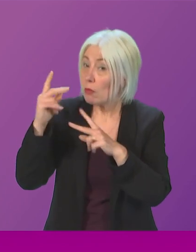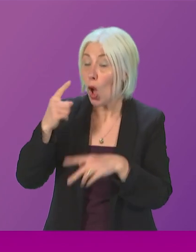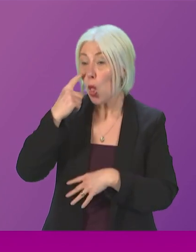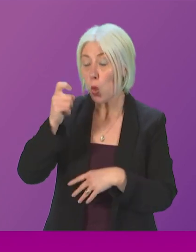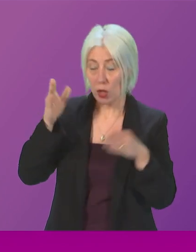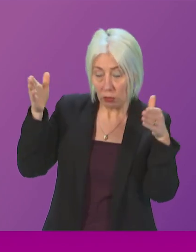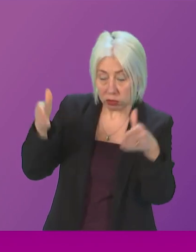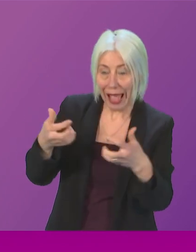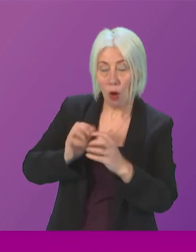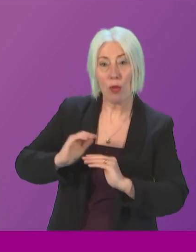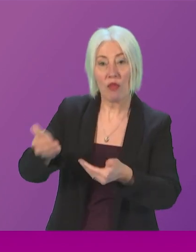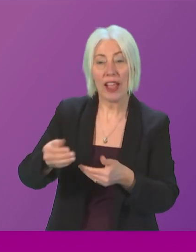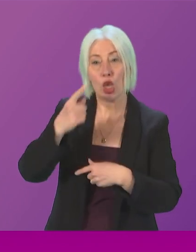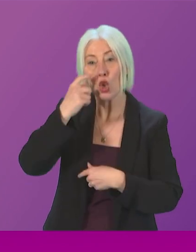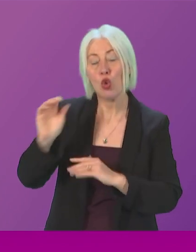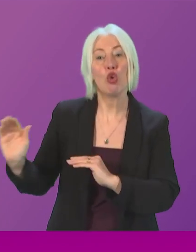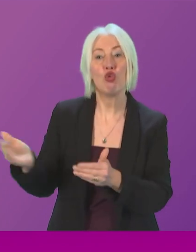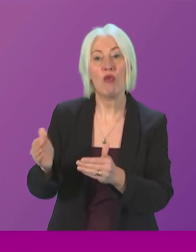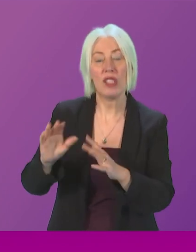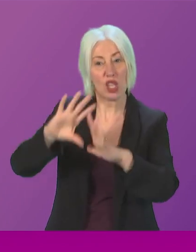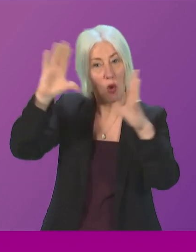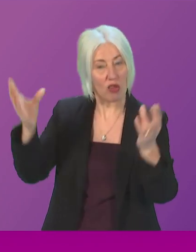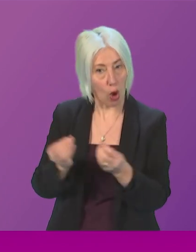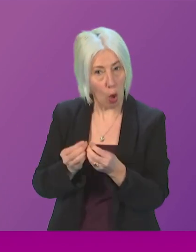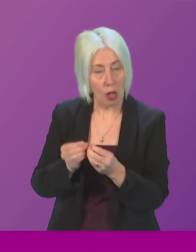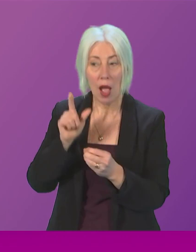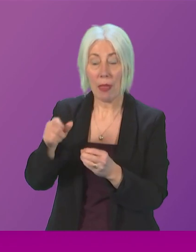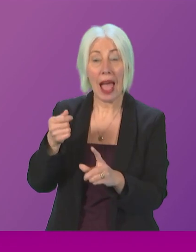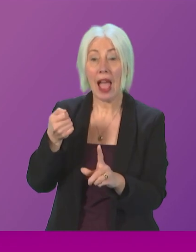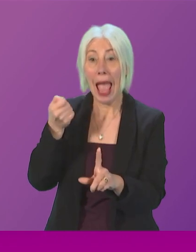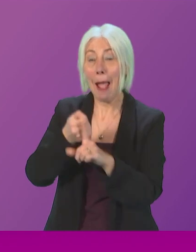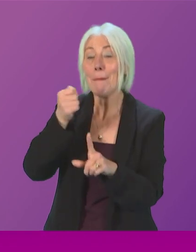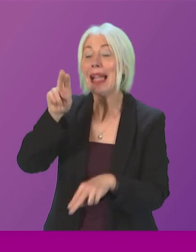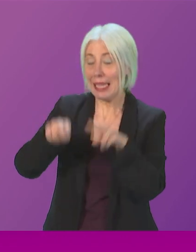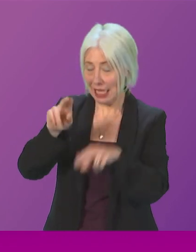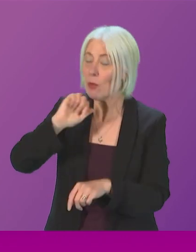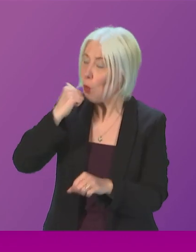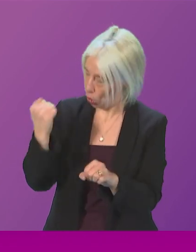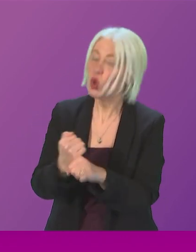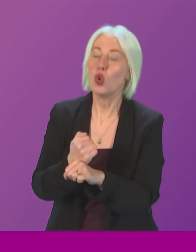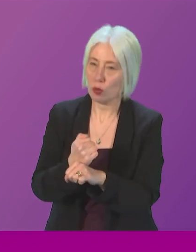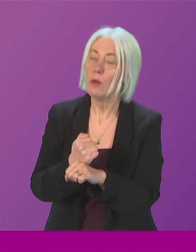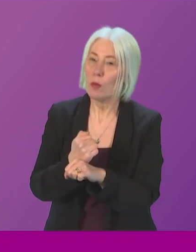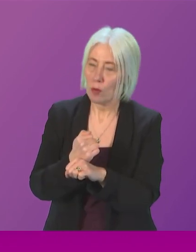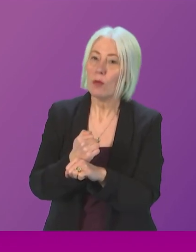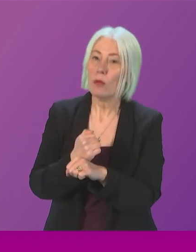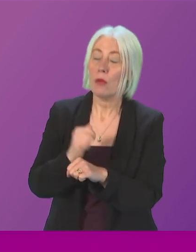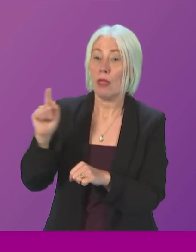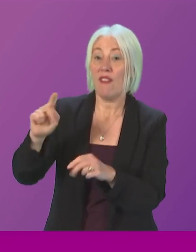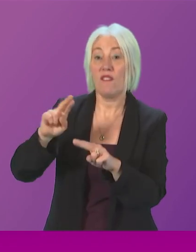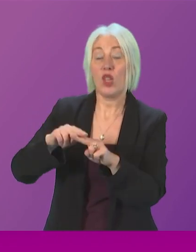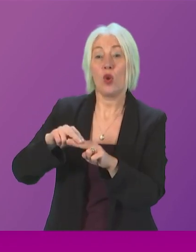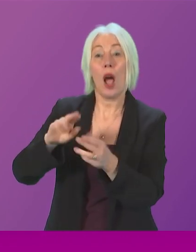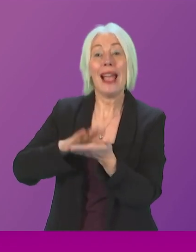youth service provision in the round and of course they will do that important impact assessment that Fiona Hislop has called for